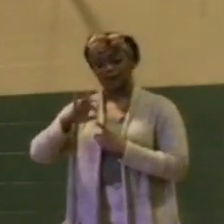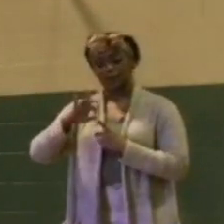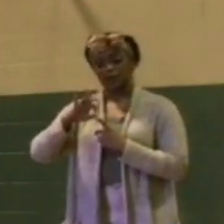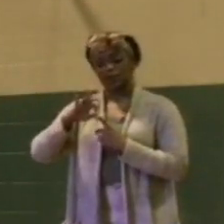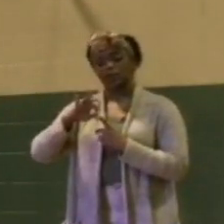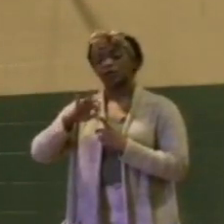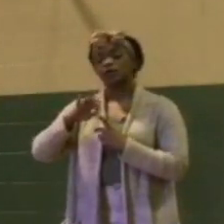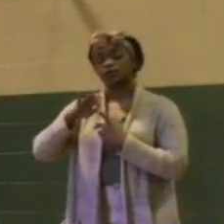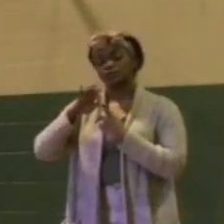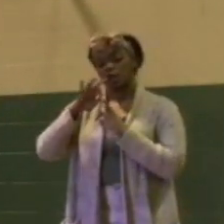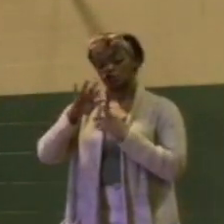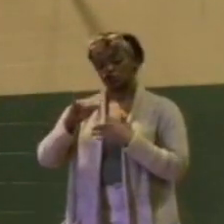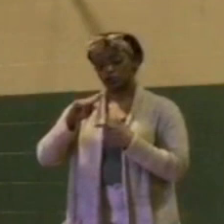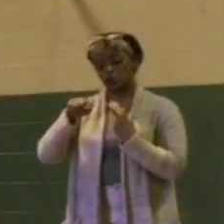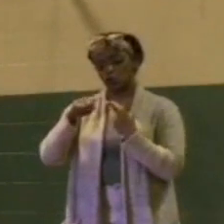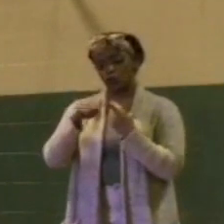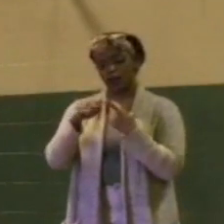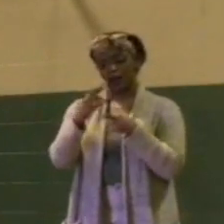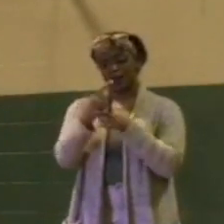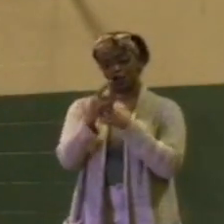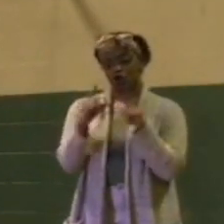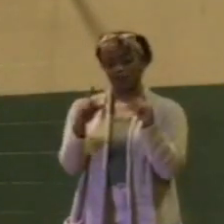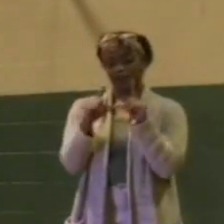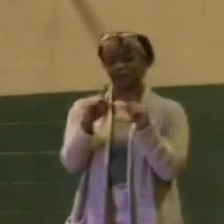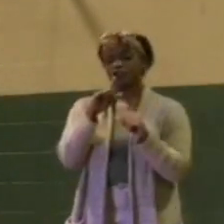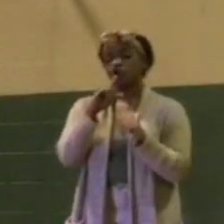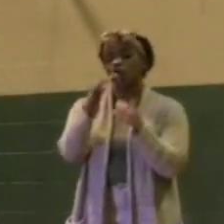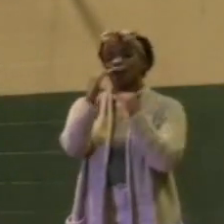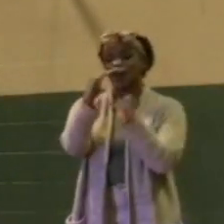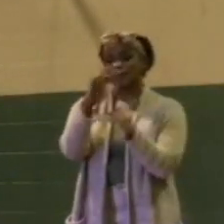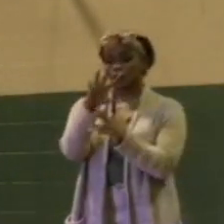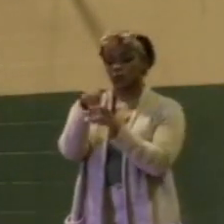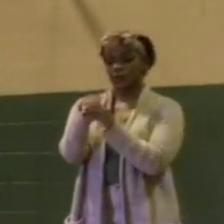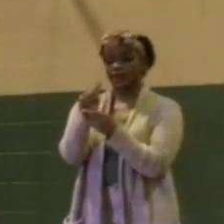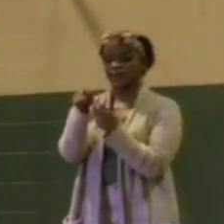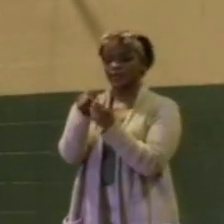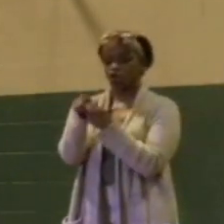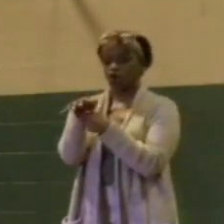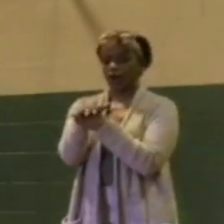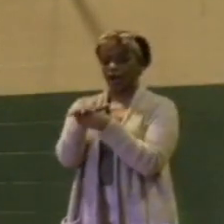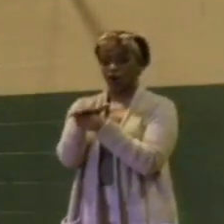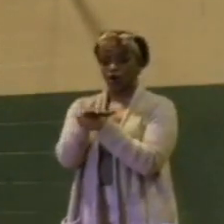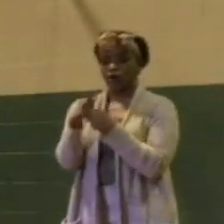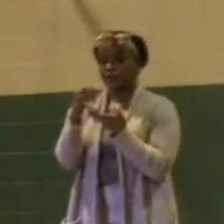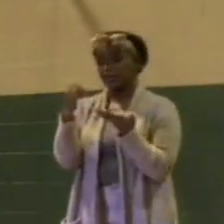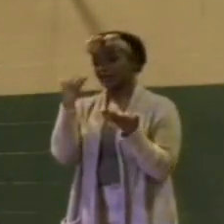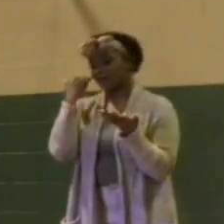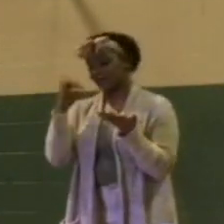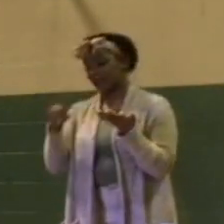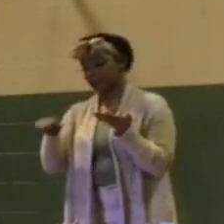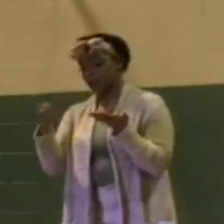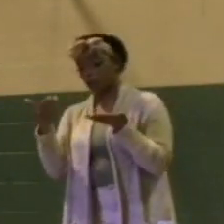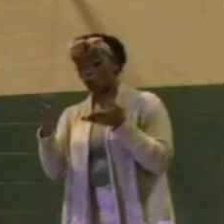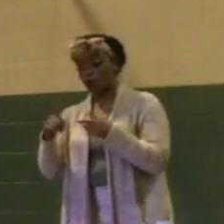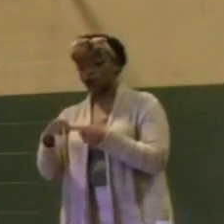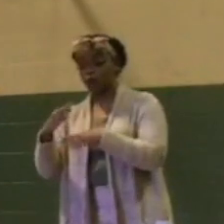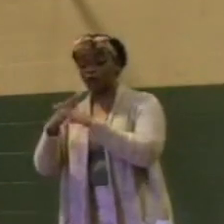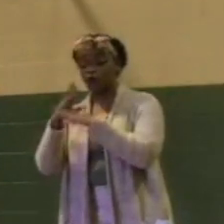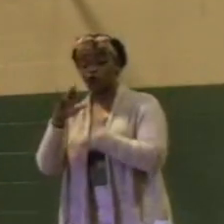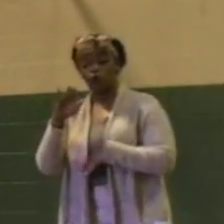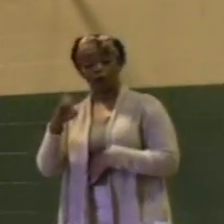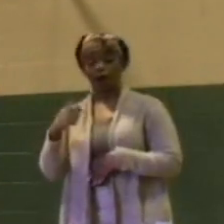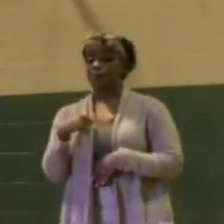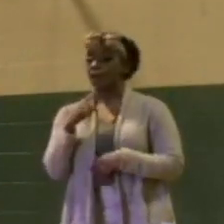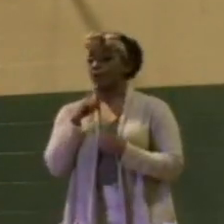and young adult crime when liquor licenses are limited within certain areas as well. And if that is another way to prevent crime from happening, I